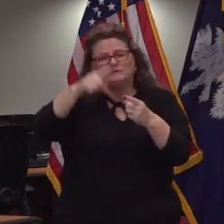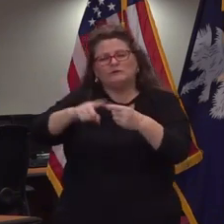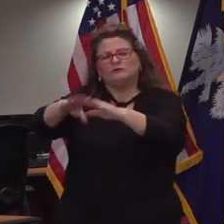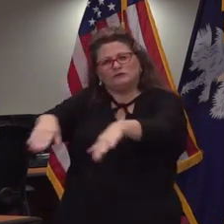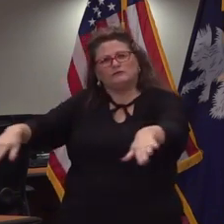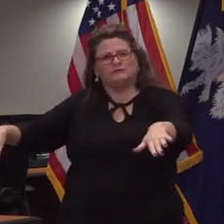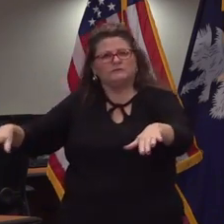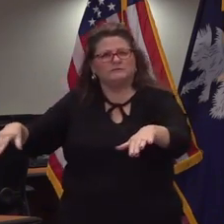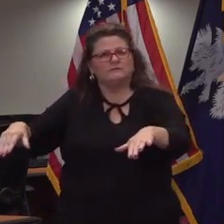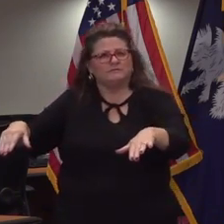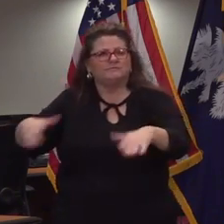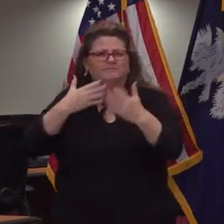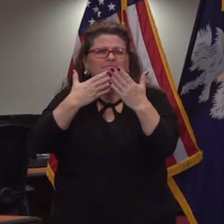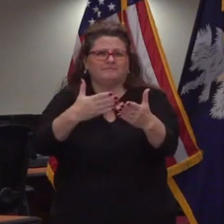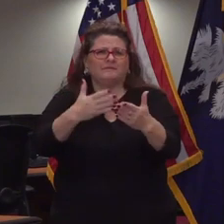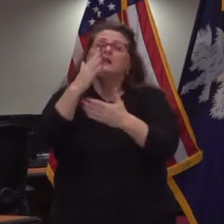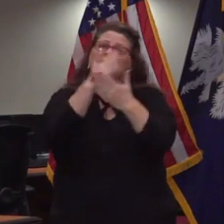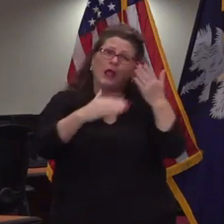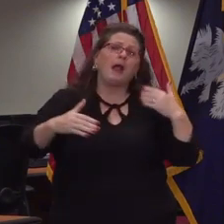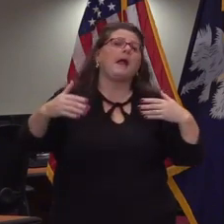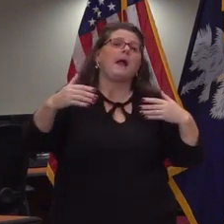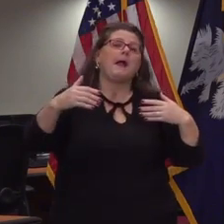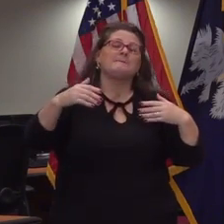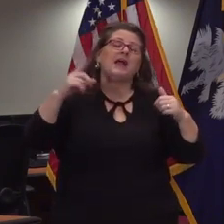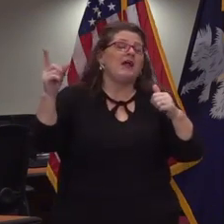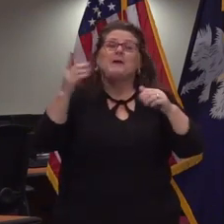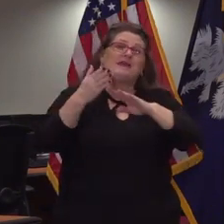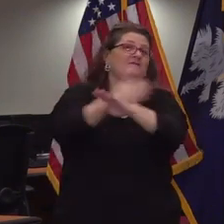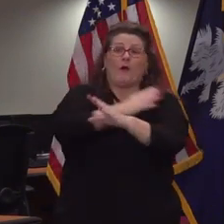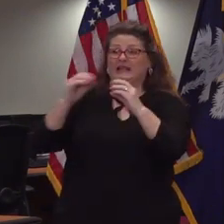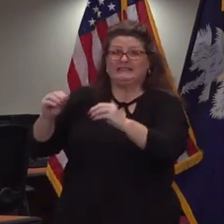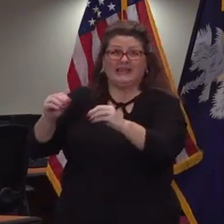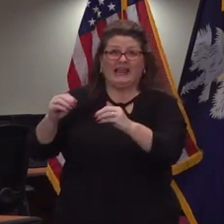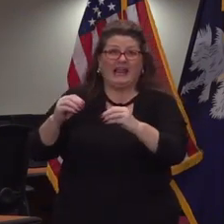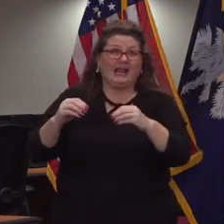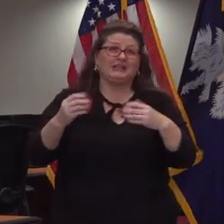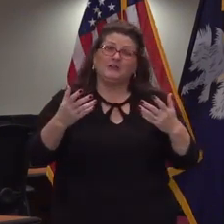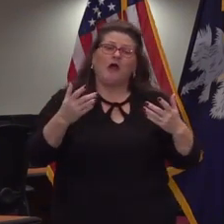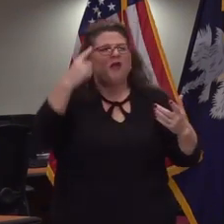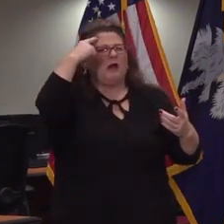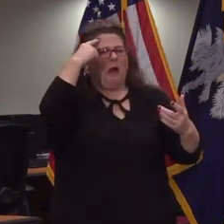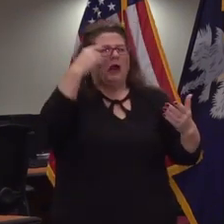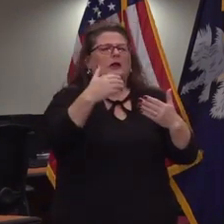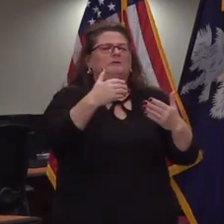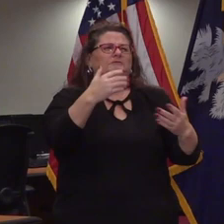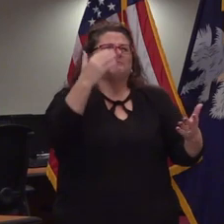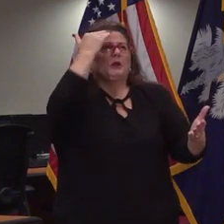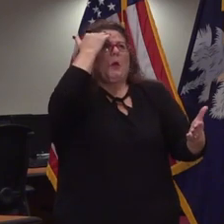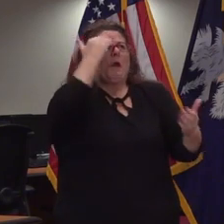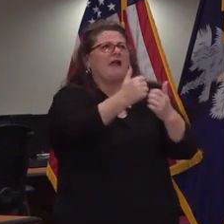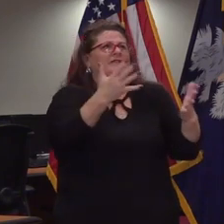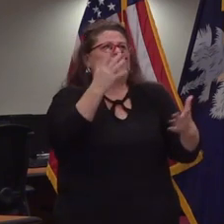i imagine there's some that are more educated than they were when they started because they've had to go back and teach the children things that they'd forgotten about